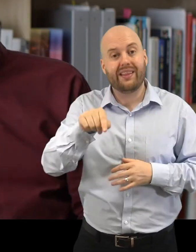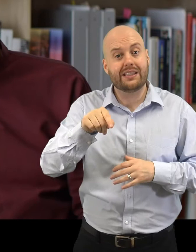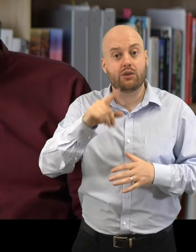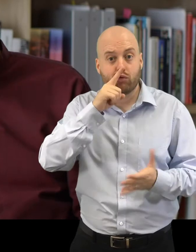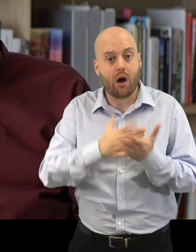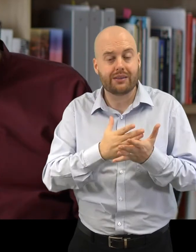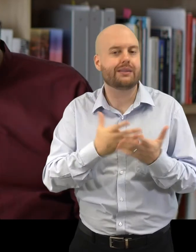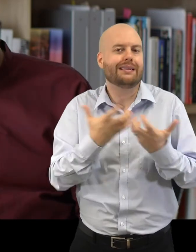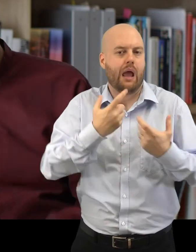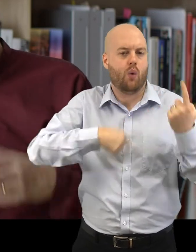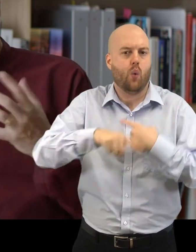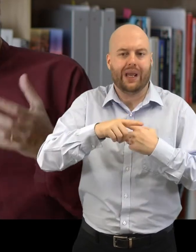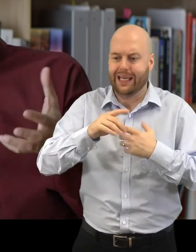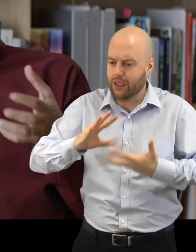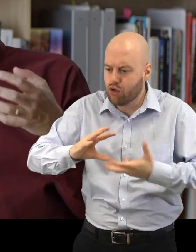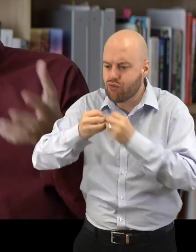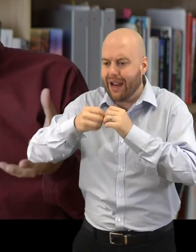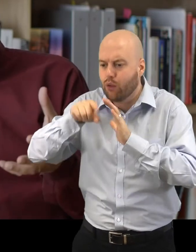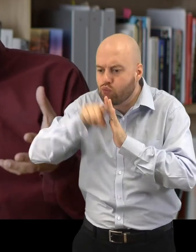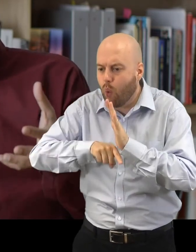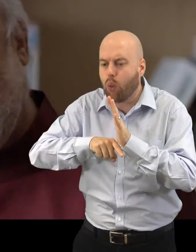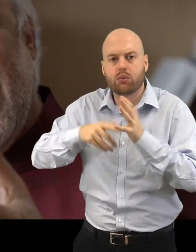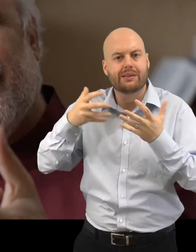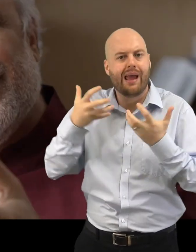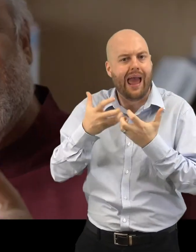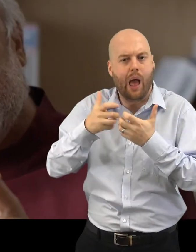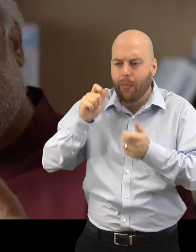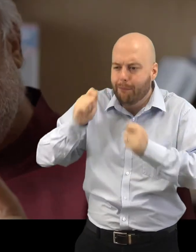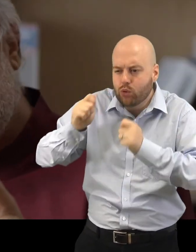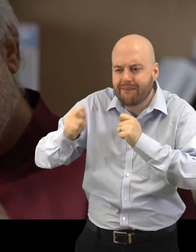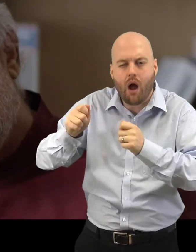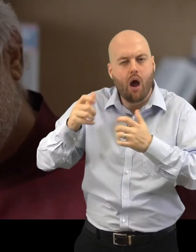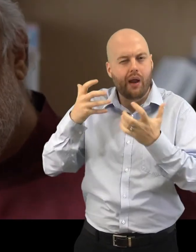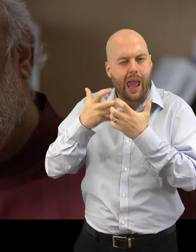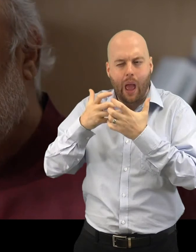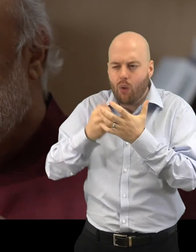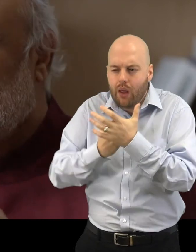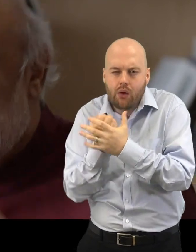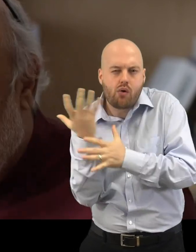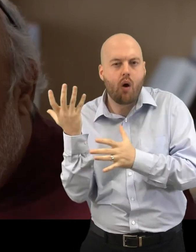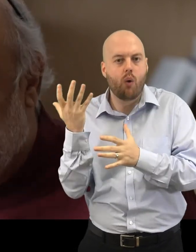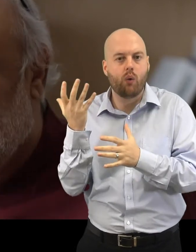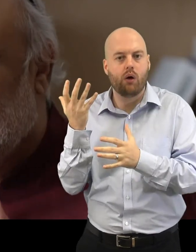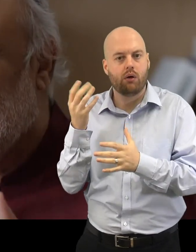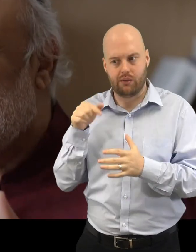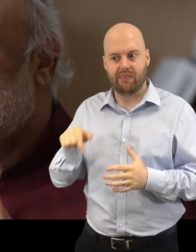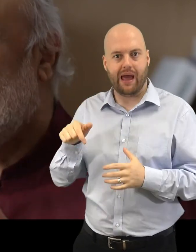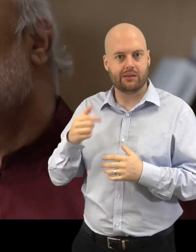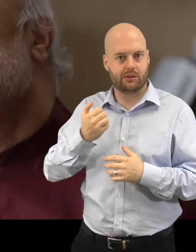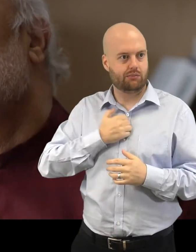construct these implicit rules and how they shift, how they modify, how they morph is actually a